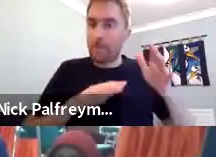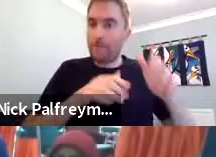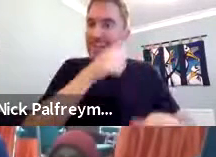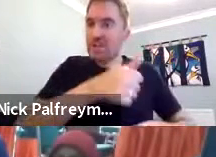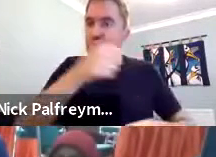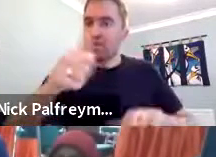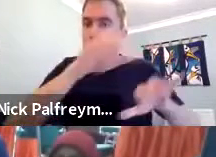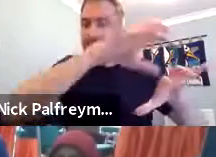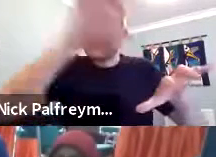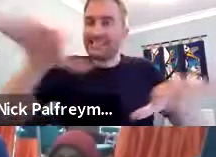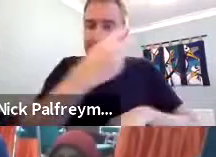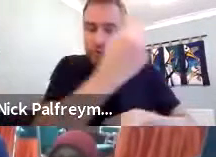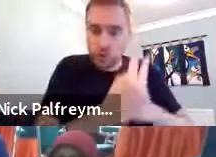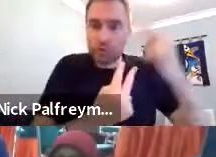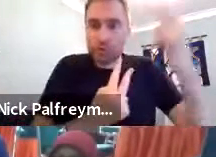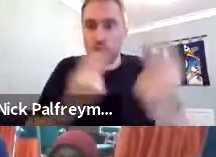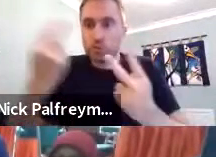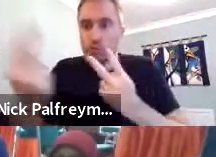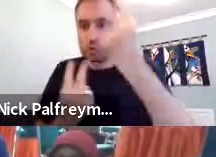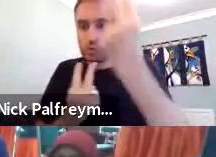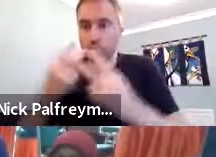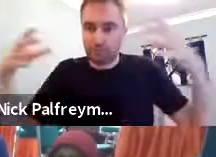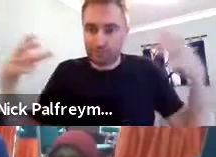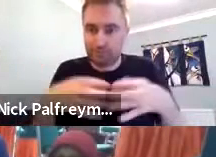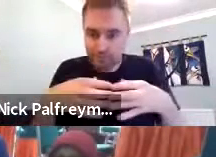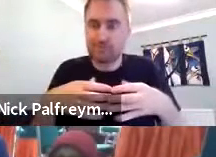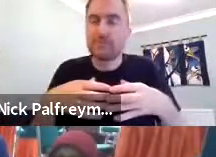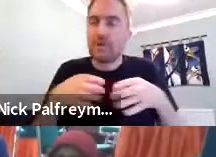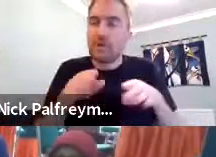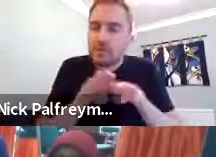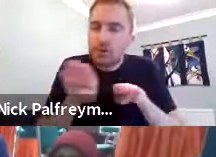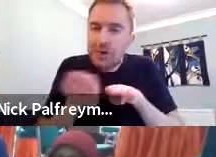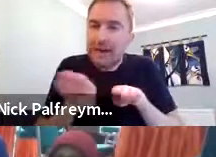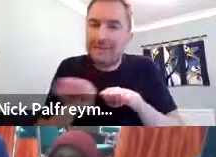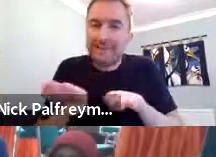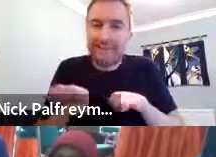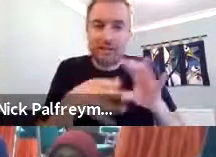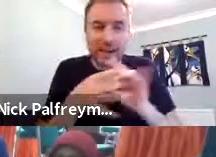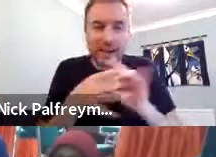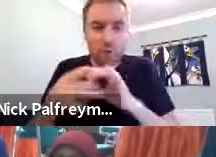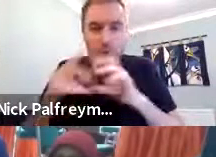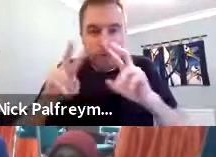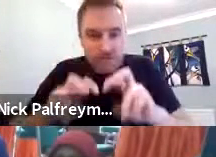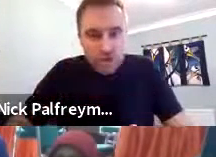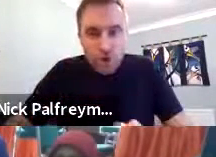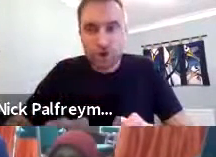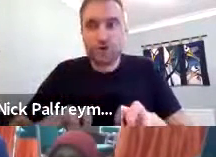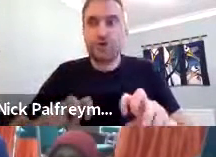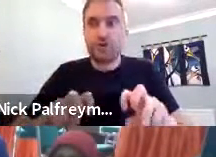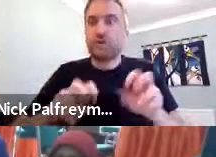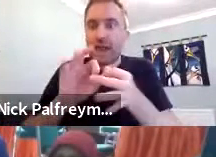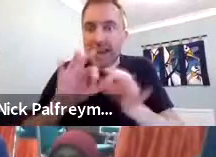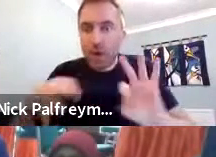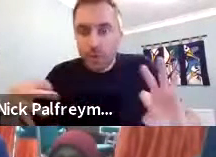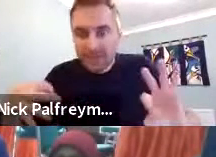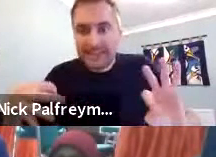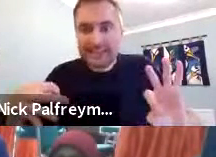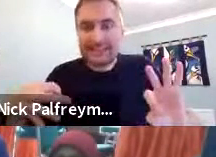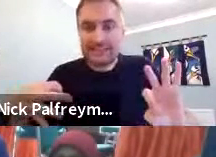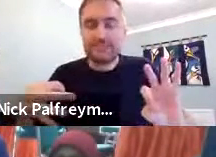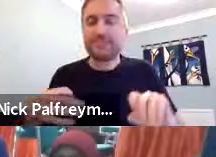organised two people from each of the six places that we went to. We organised some training